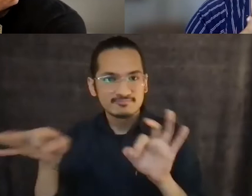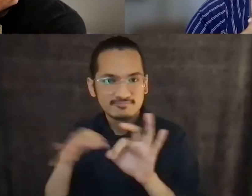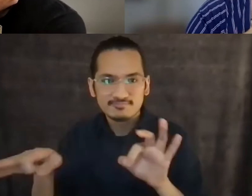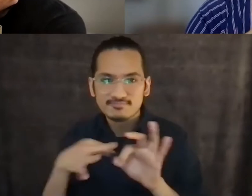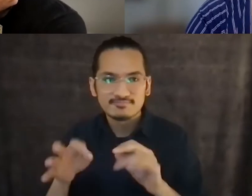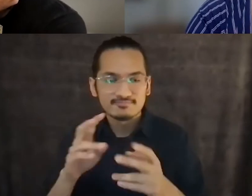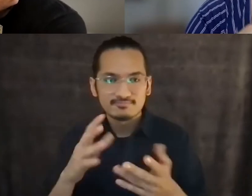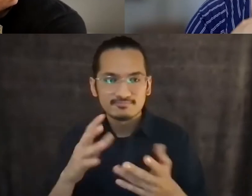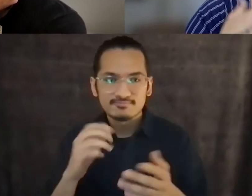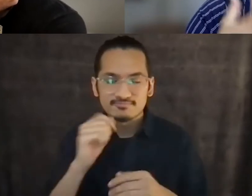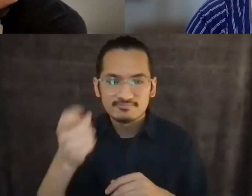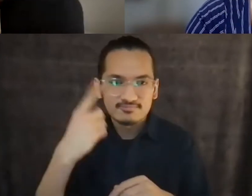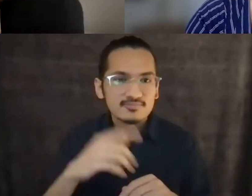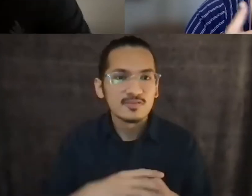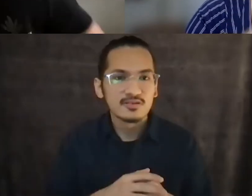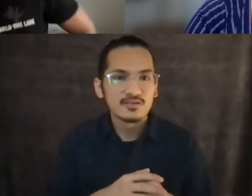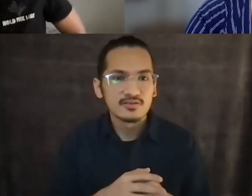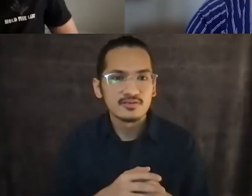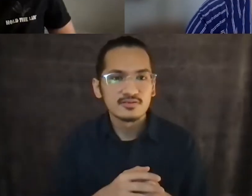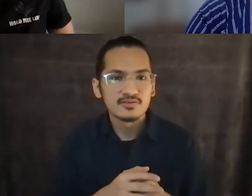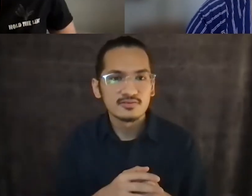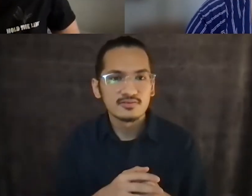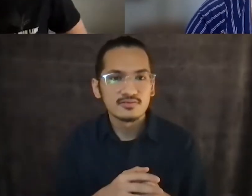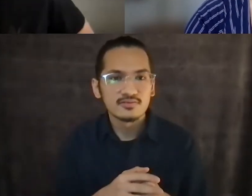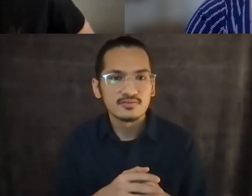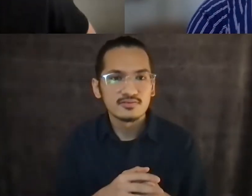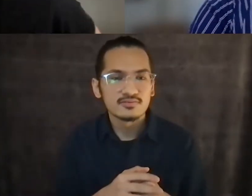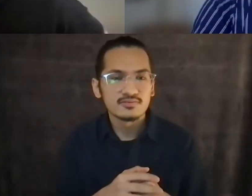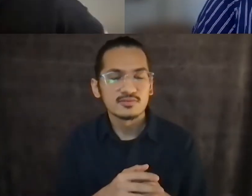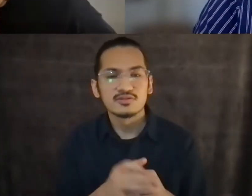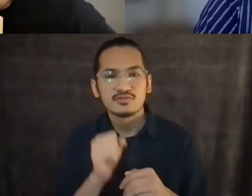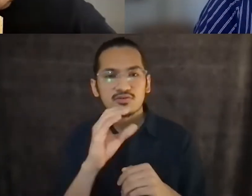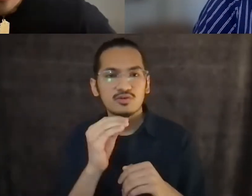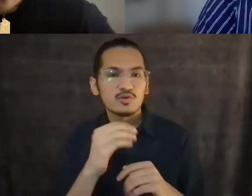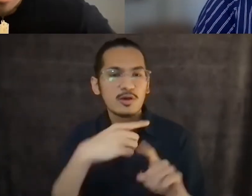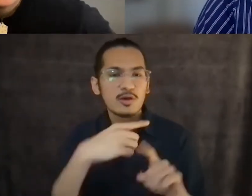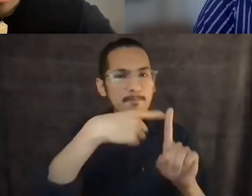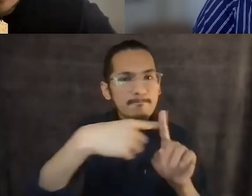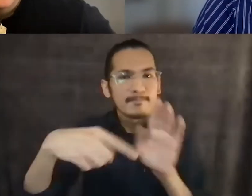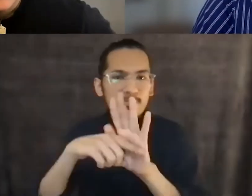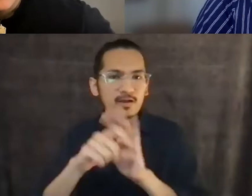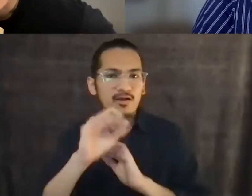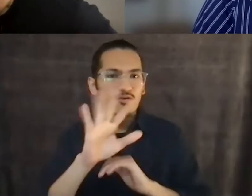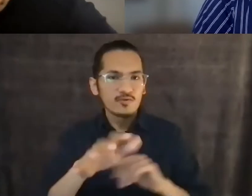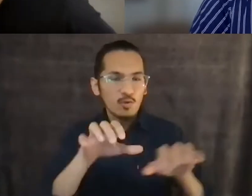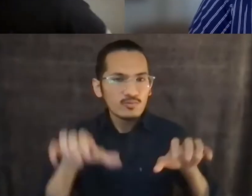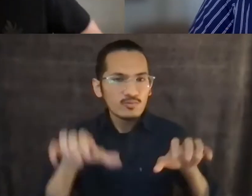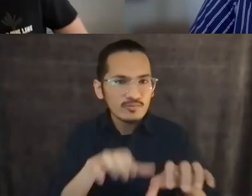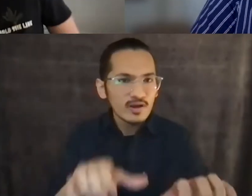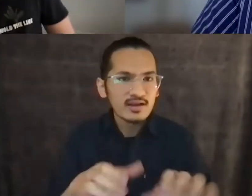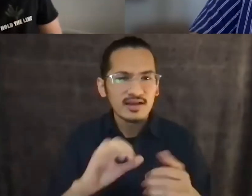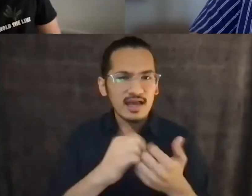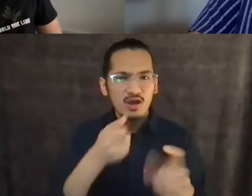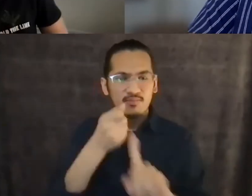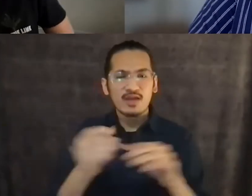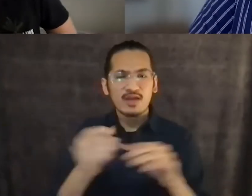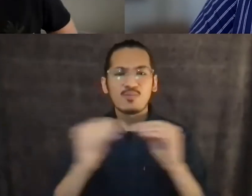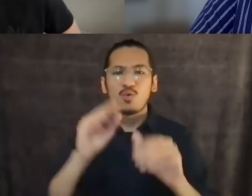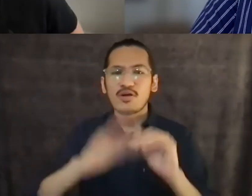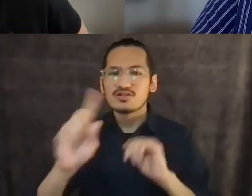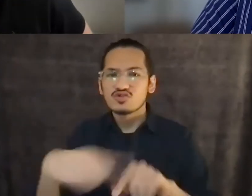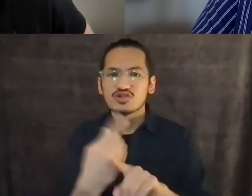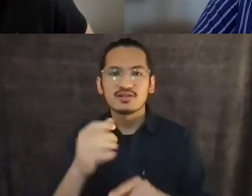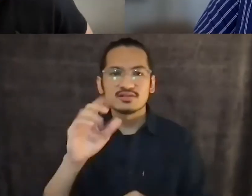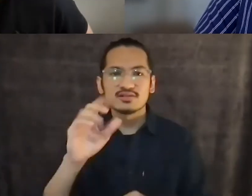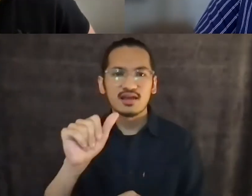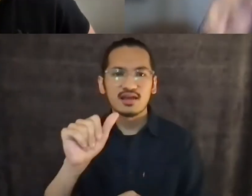I'm not Kanaka. So what is at stake, what is the cost, and how does that impact more than just Kanaka? Oh, that's such a great question. And mahalo